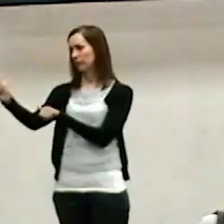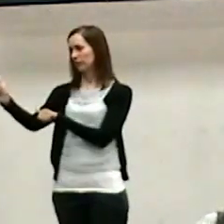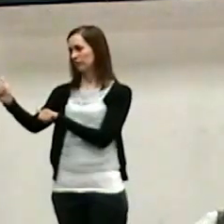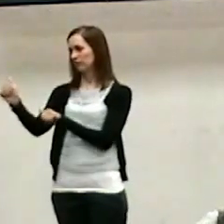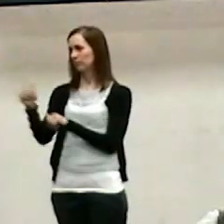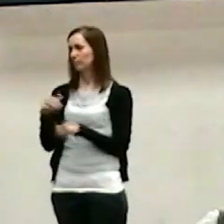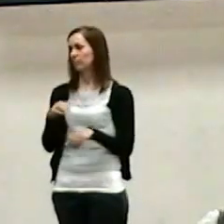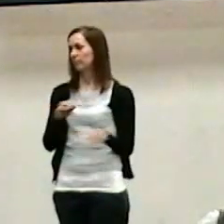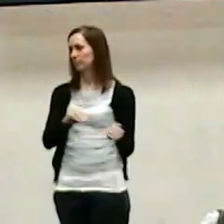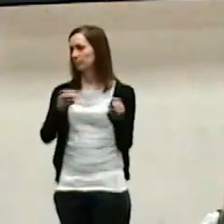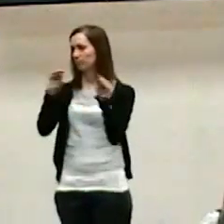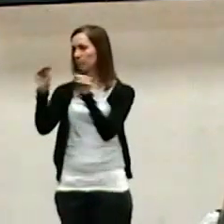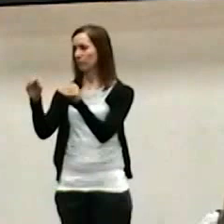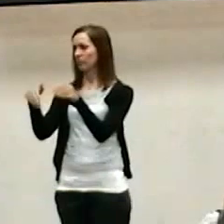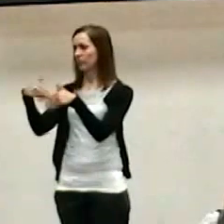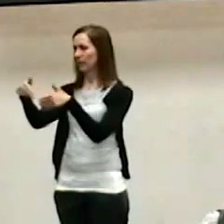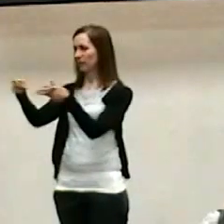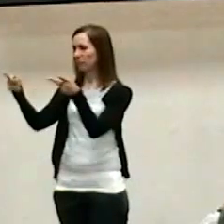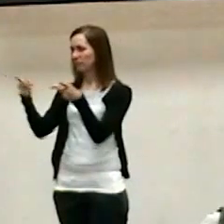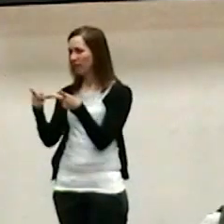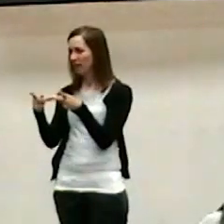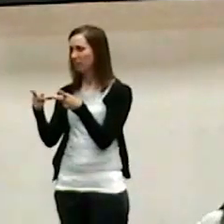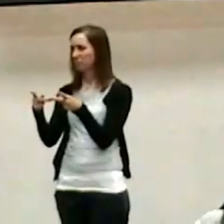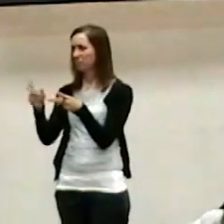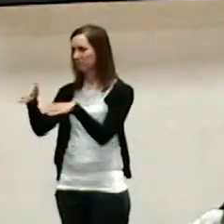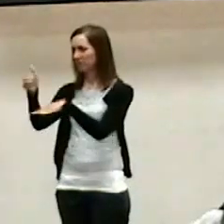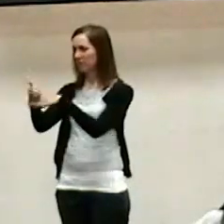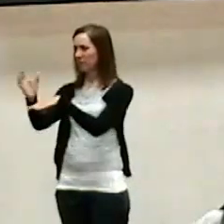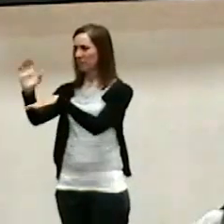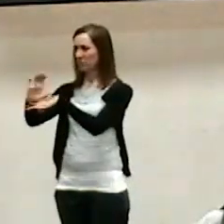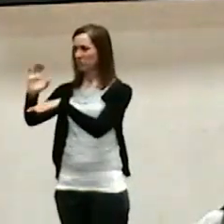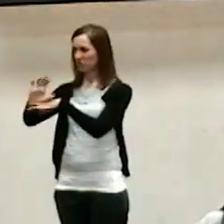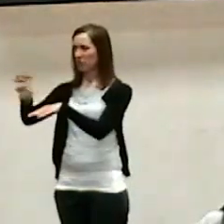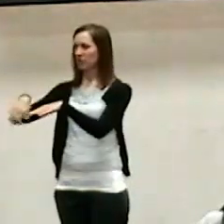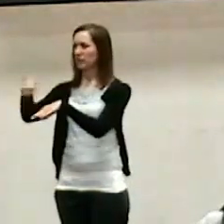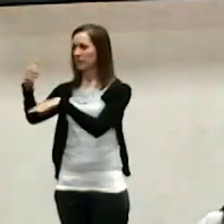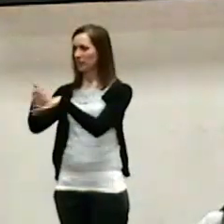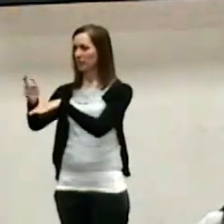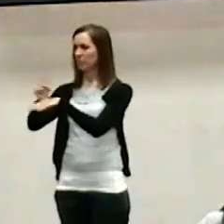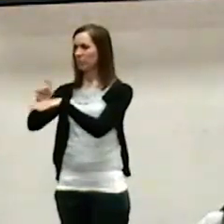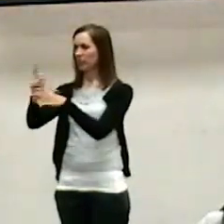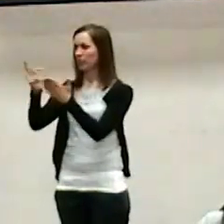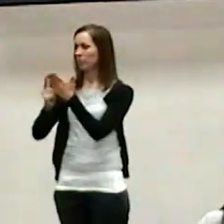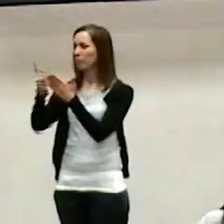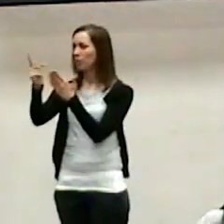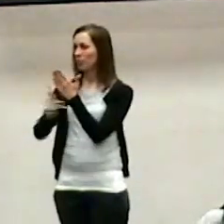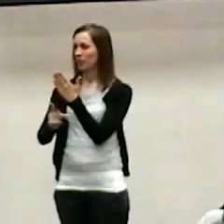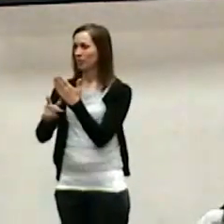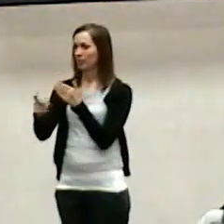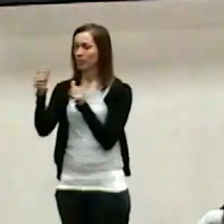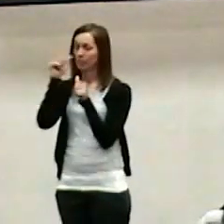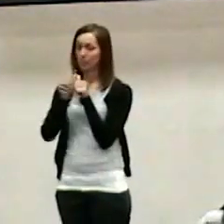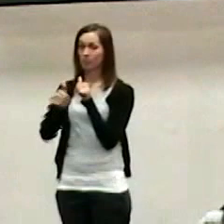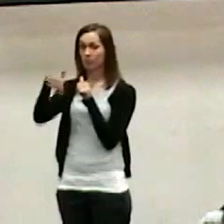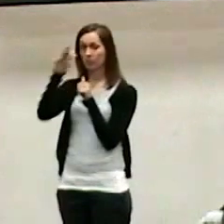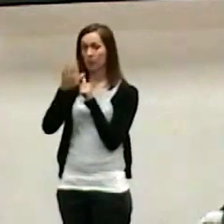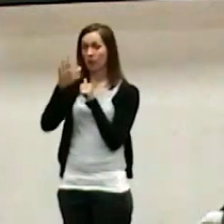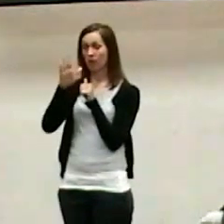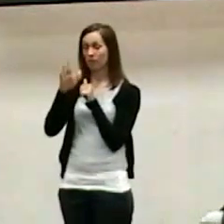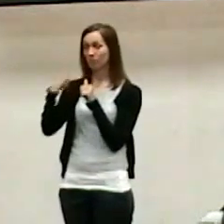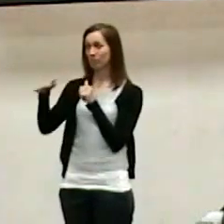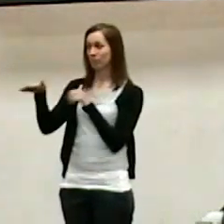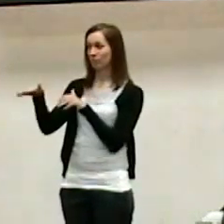Next door. Folks are saved. Church established. Training program in the works. A reminder that God has called people out.